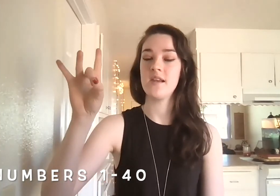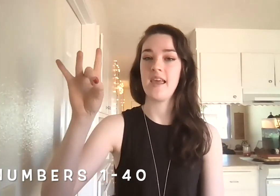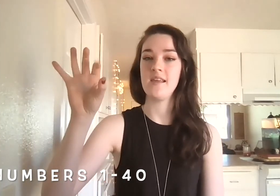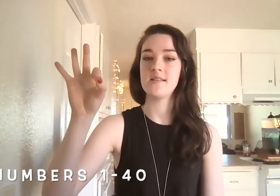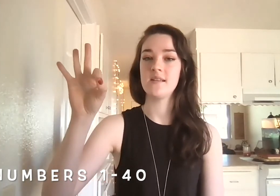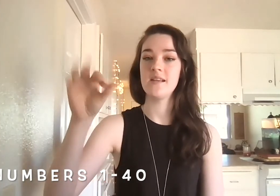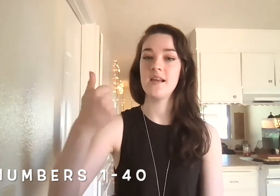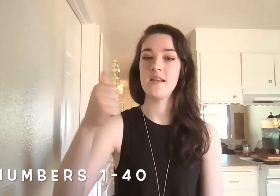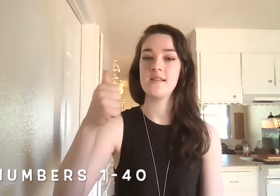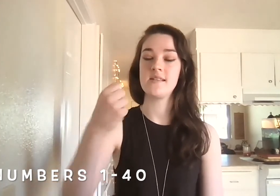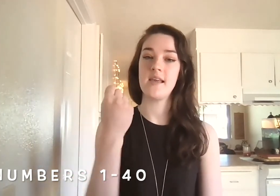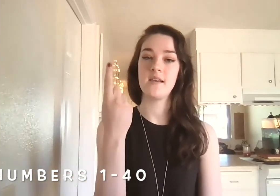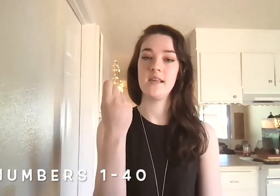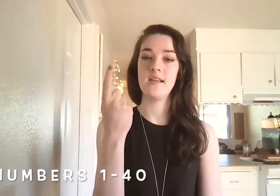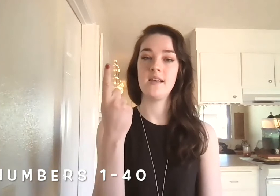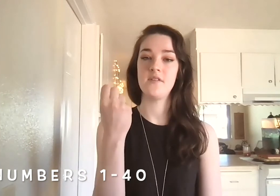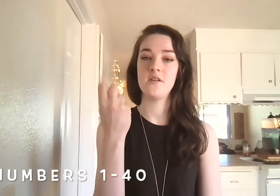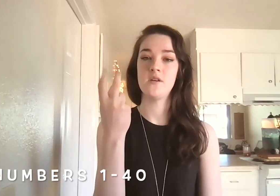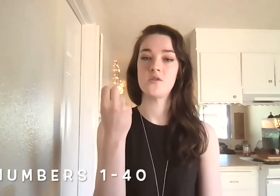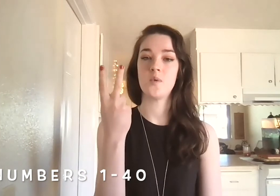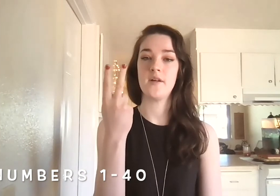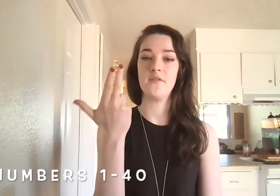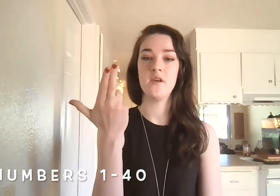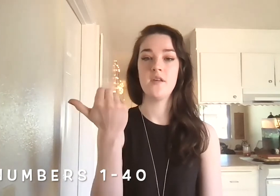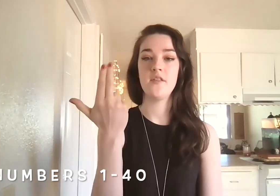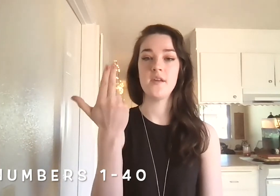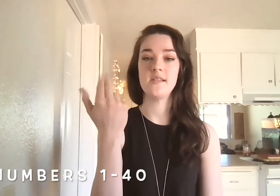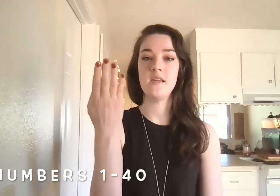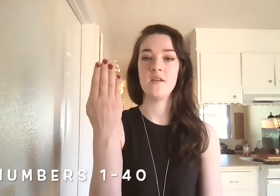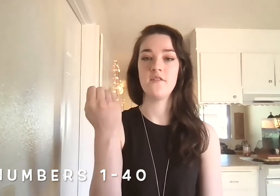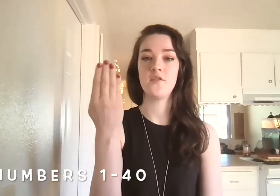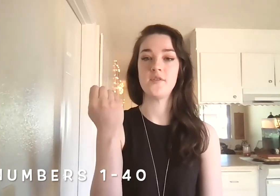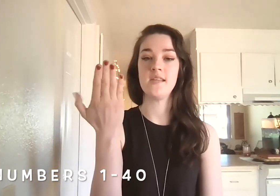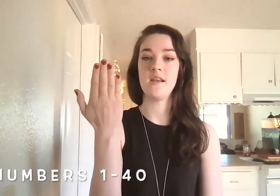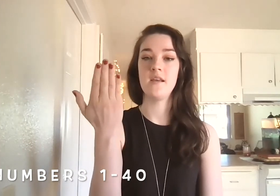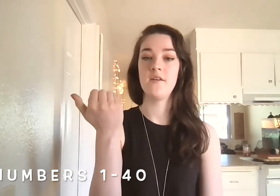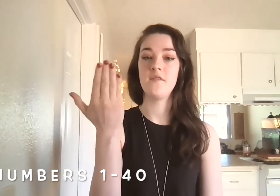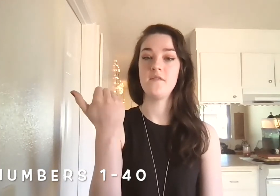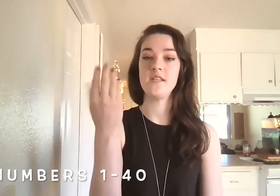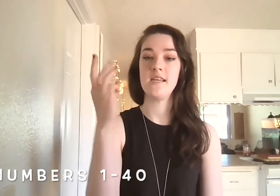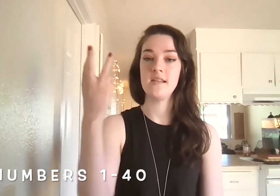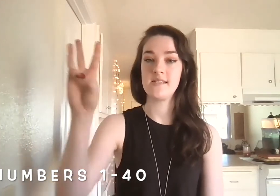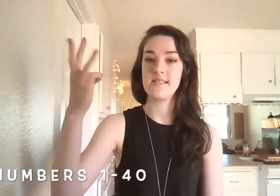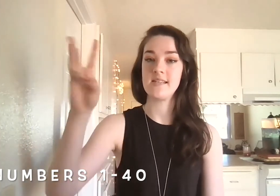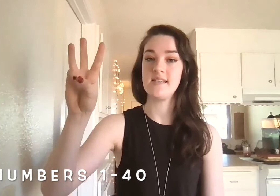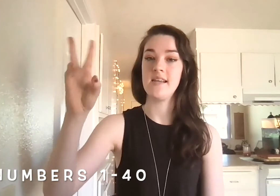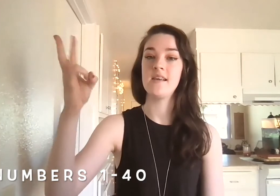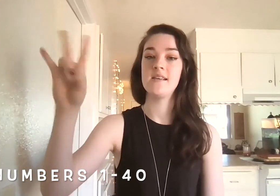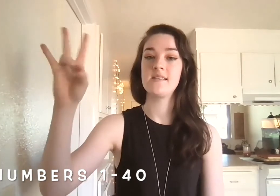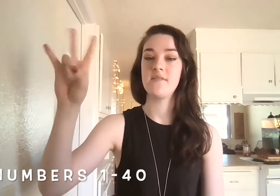8, 9, 10, 11, 12, 13, 14, 15, 16, 17,